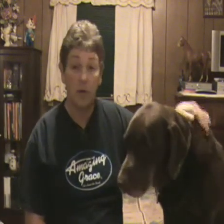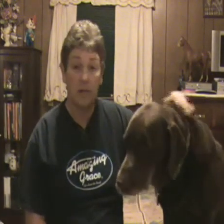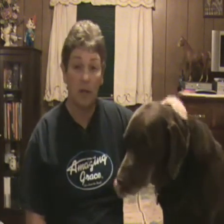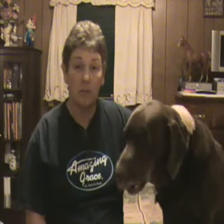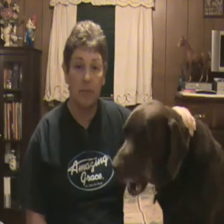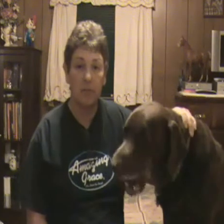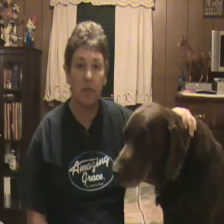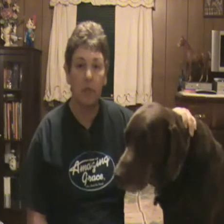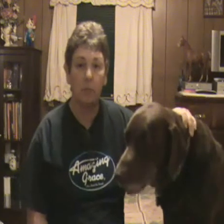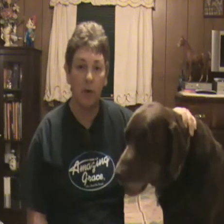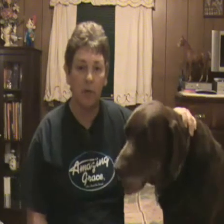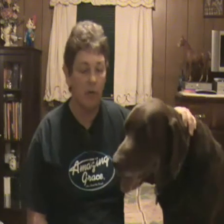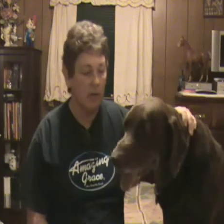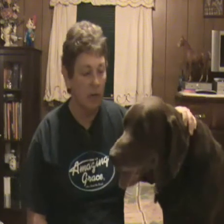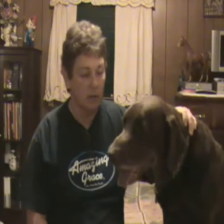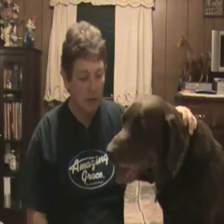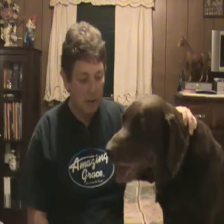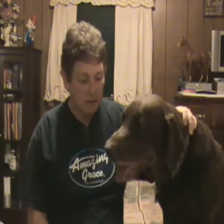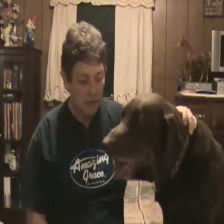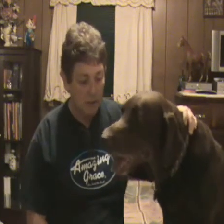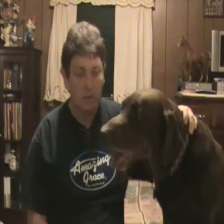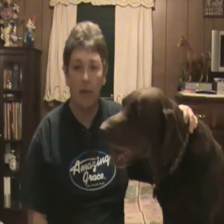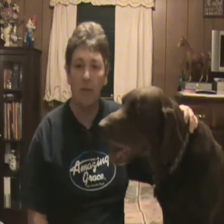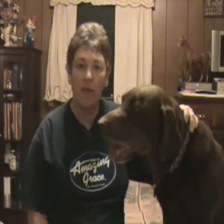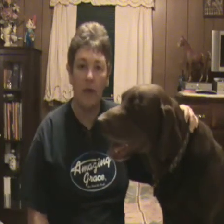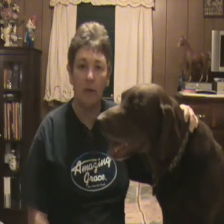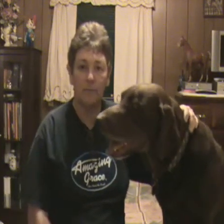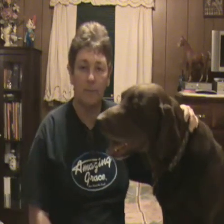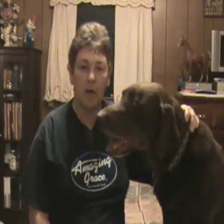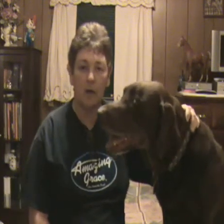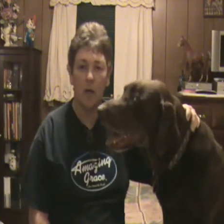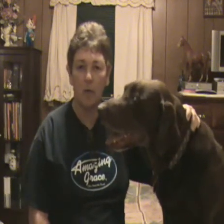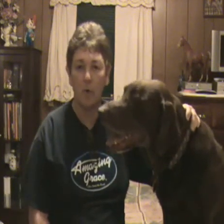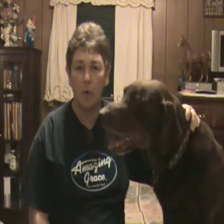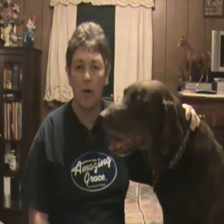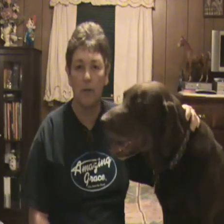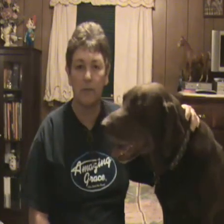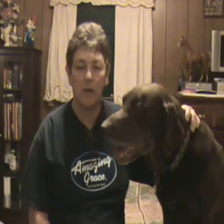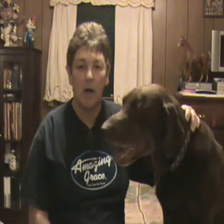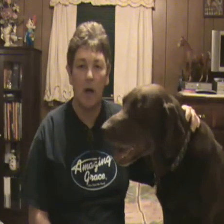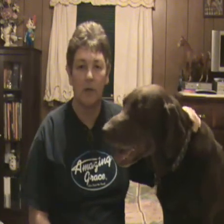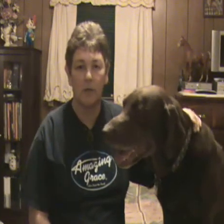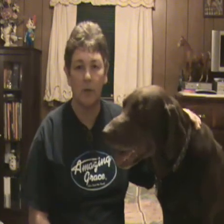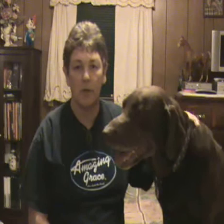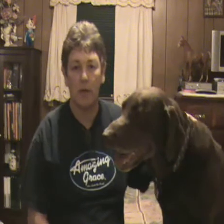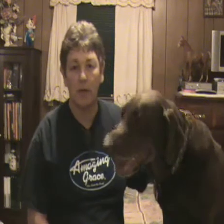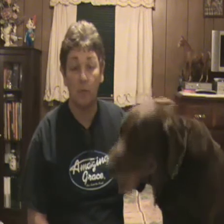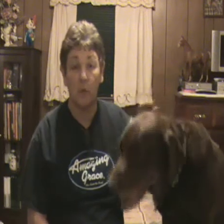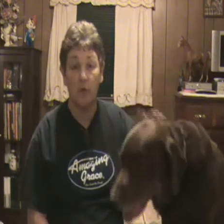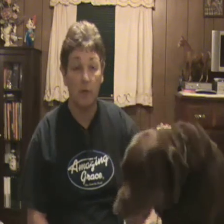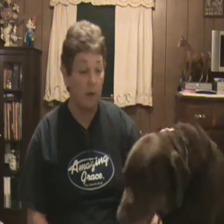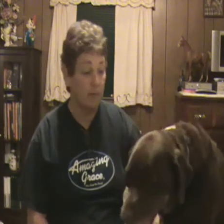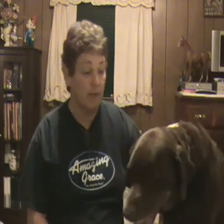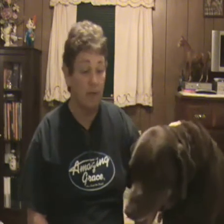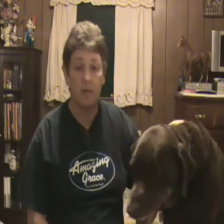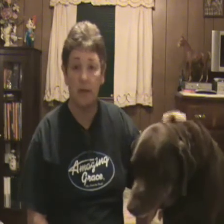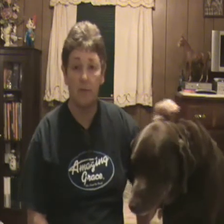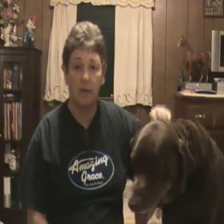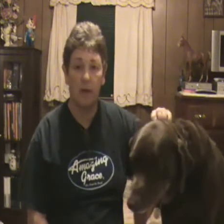it's been just a little bit over a year. And I've had a lot of requests to do a one-year update, because I've done